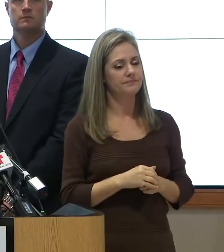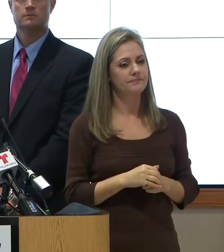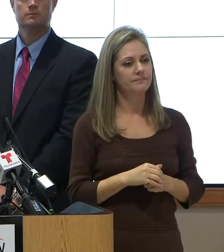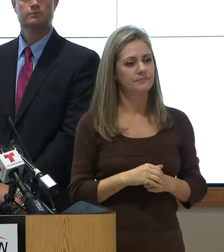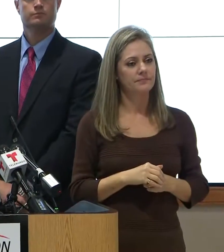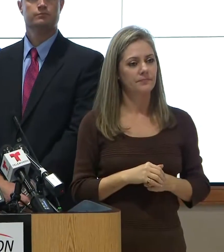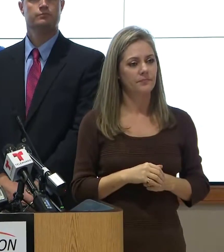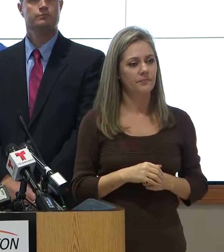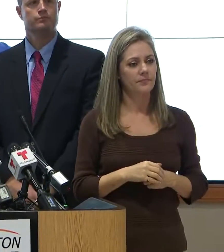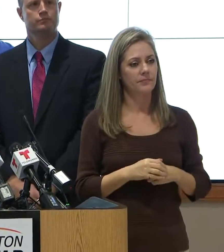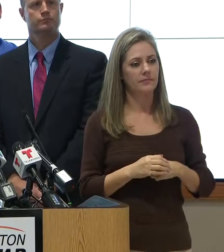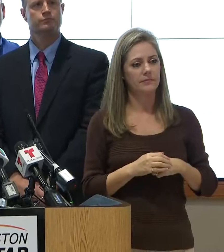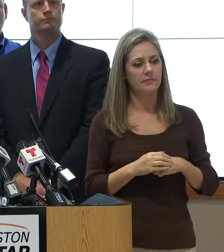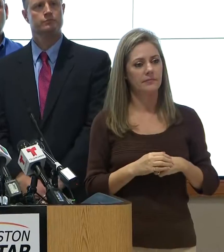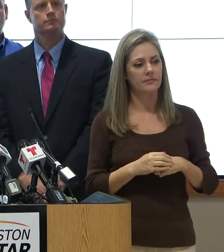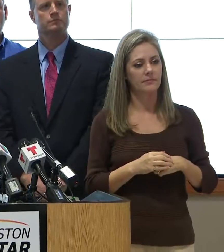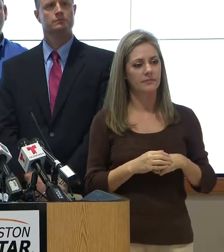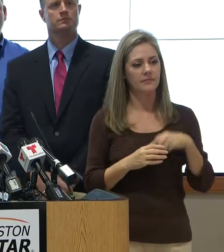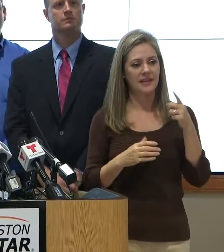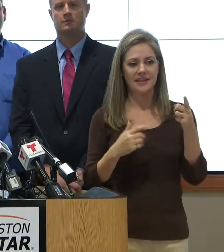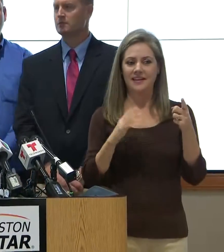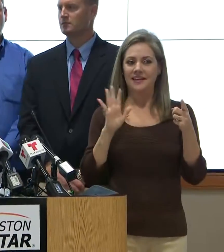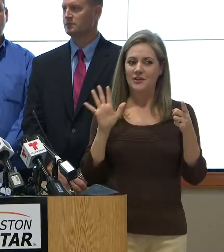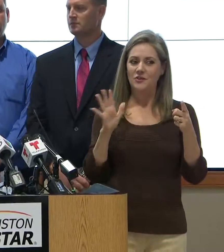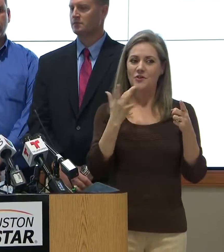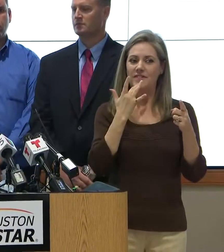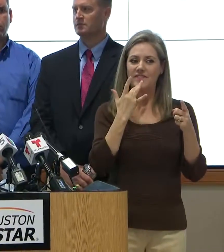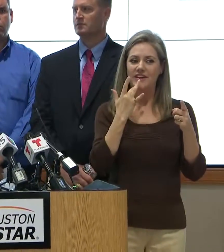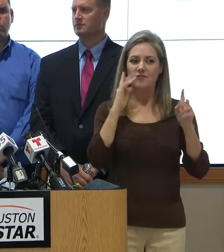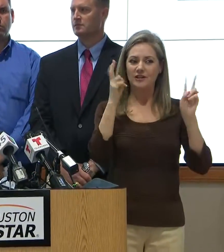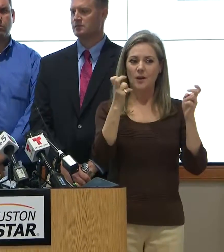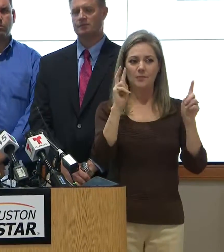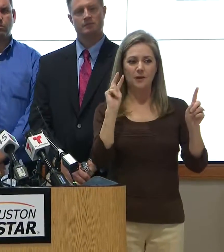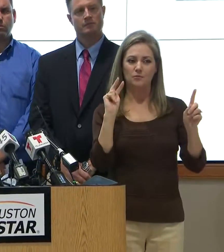Judge, I have a perception, your favorite topic, perception.